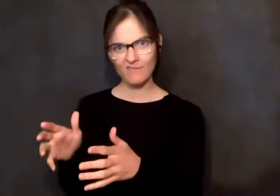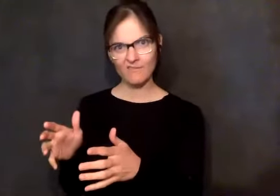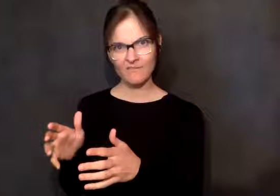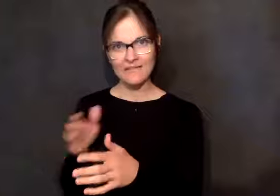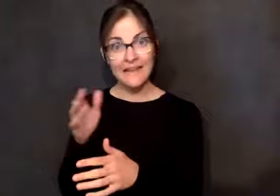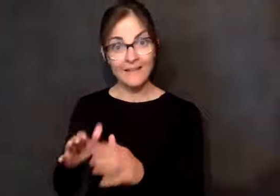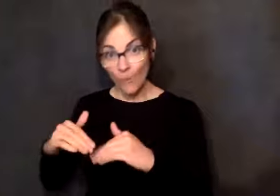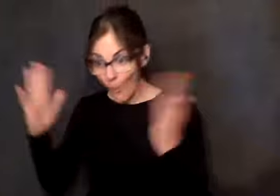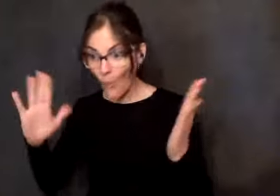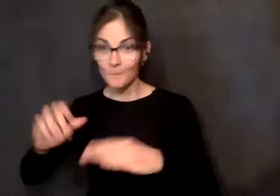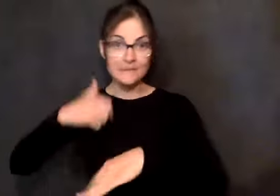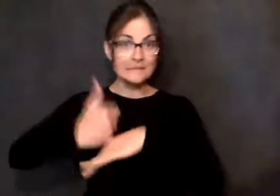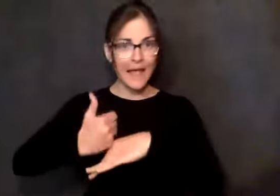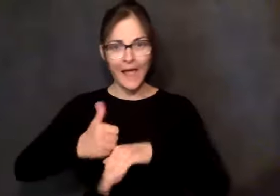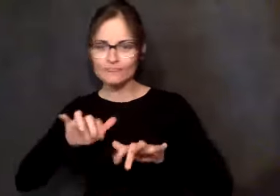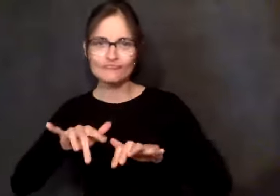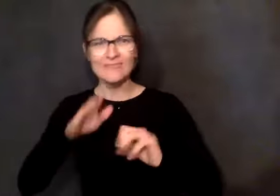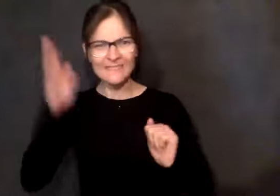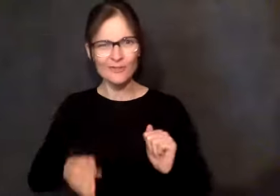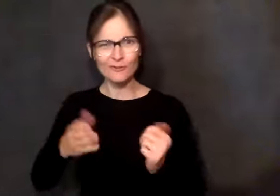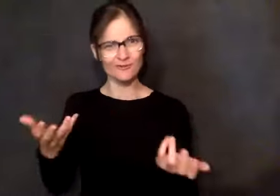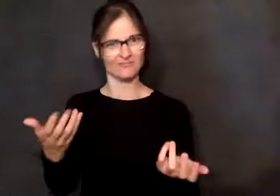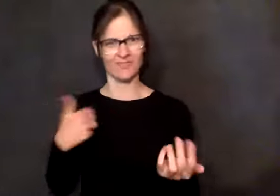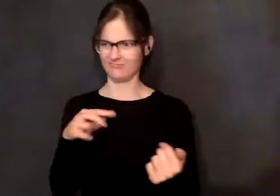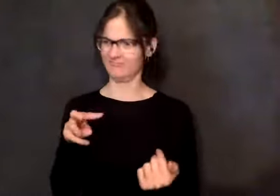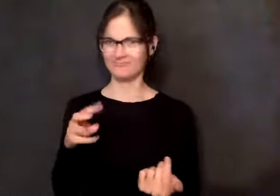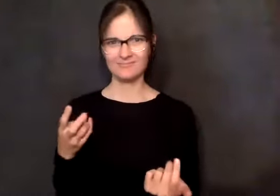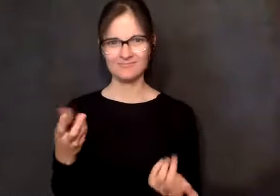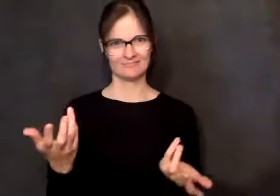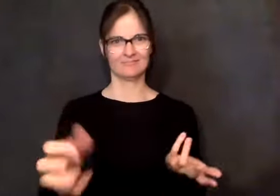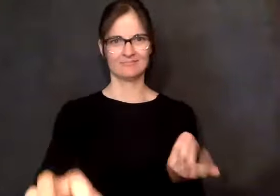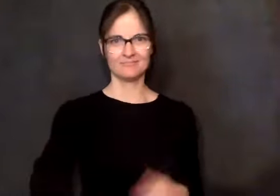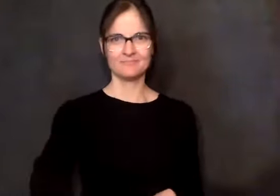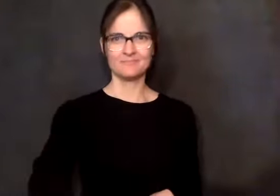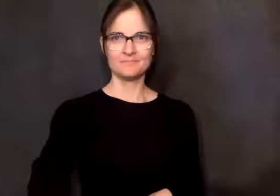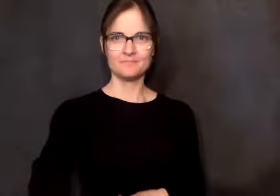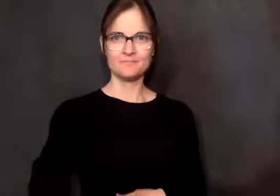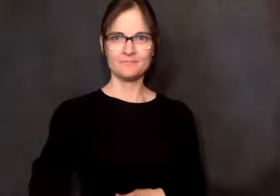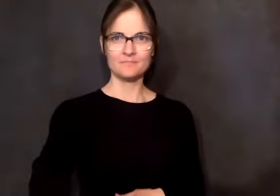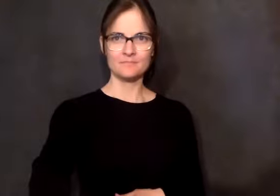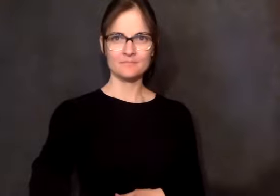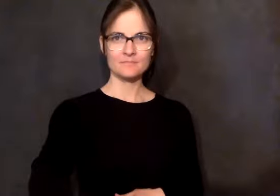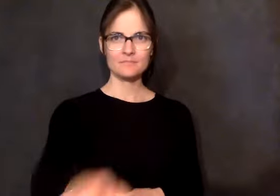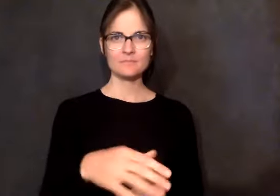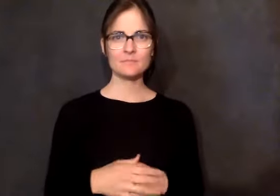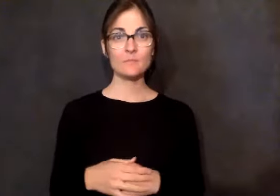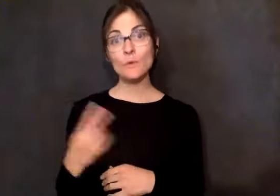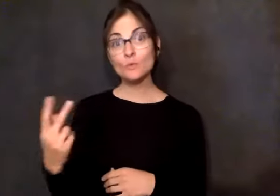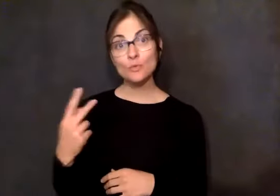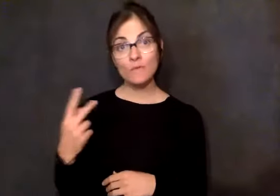I couldn't believe that. That just blew me away. But I noticed that on several of our check